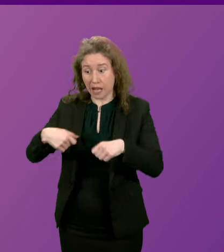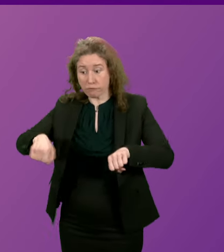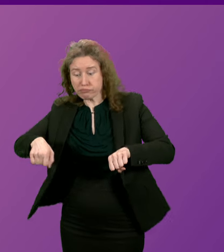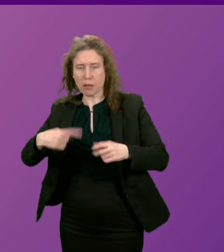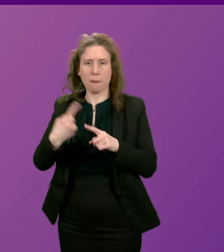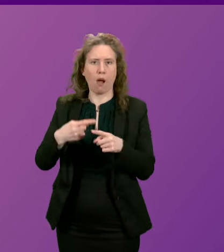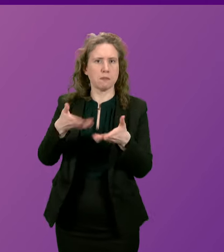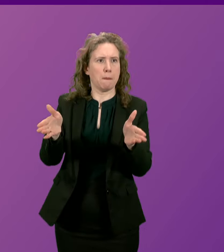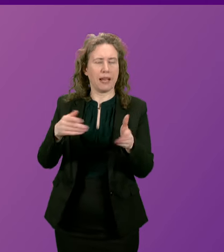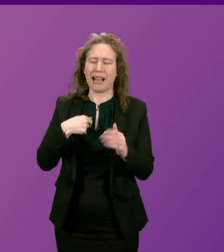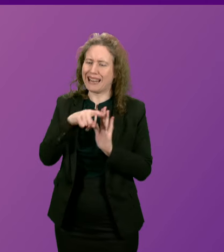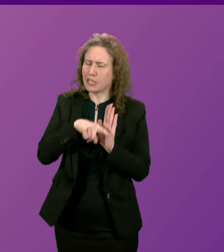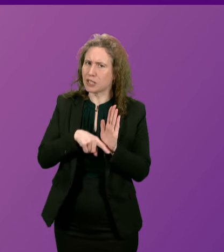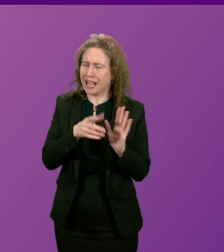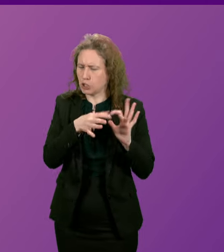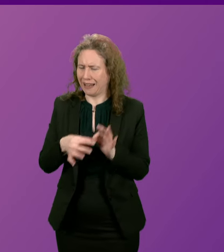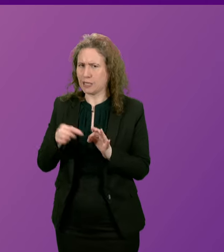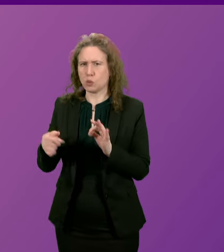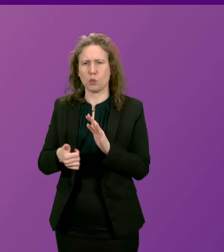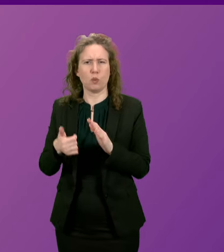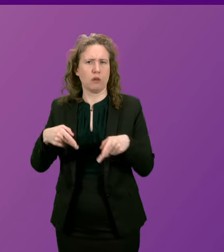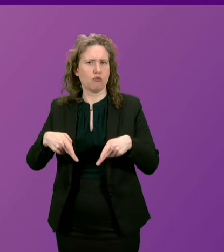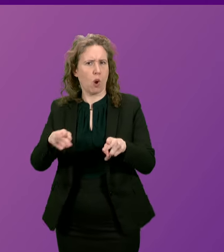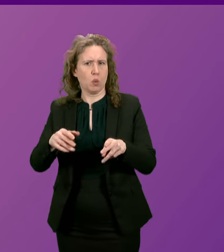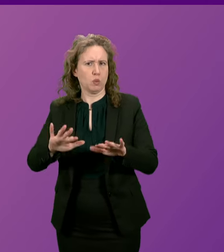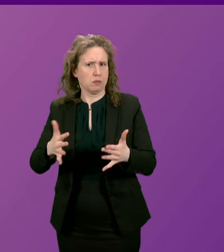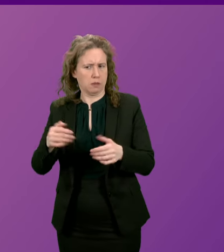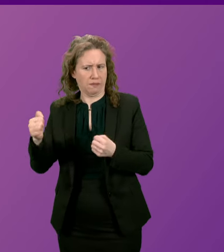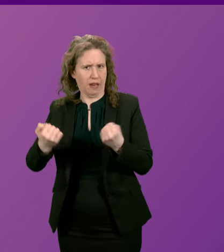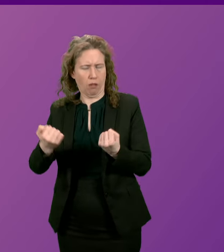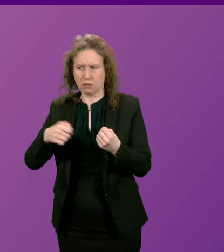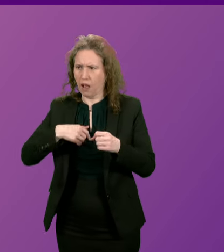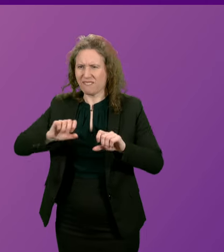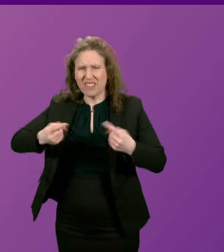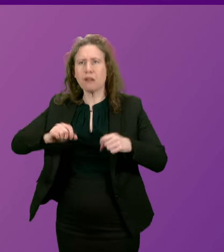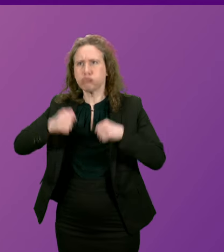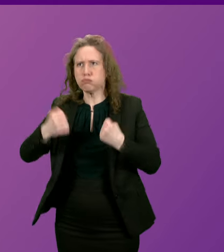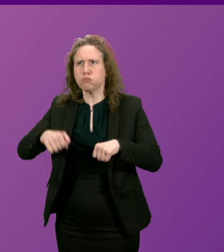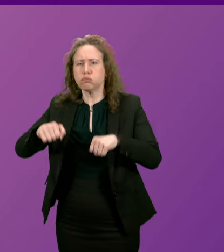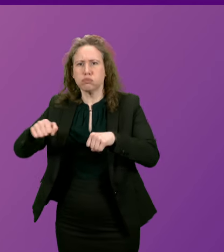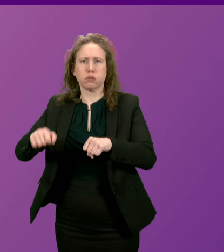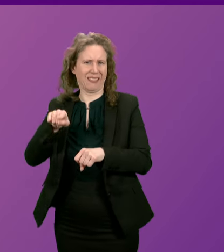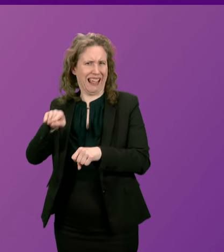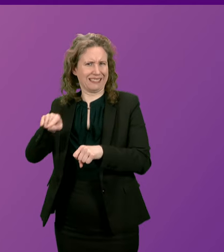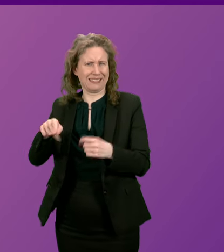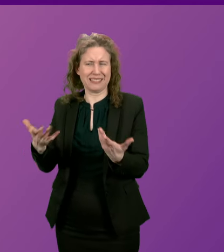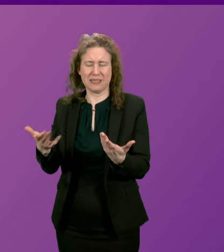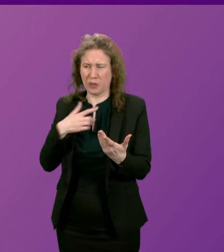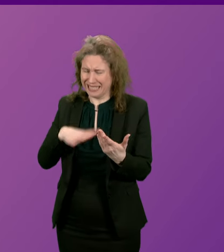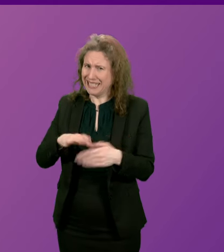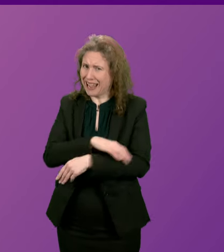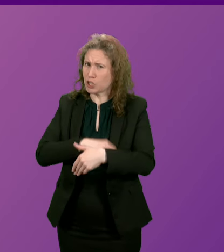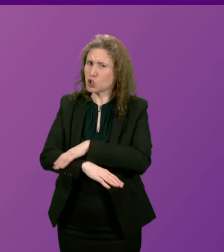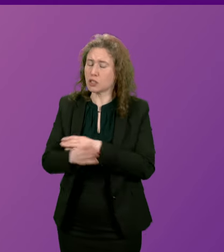governing the registration of off-road vehicles including quad bikes is reserved to the uk government so it's there that we need action and